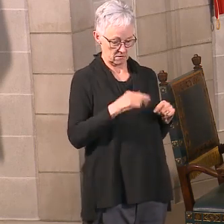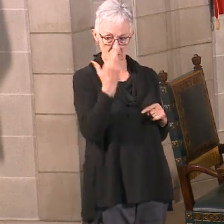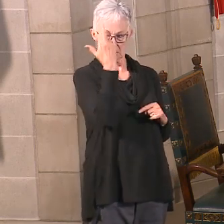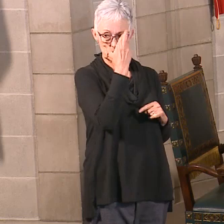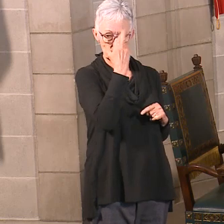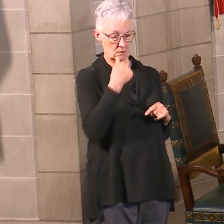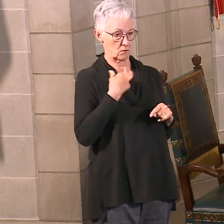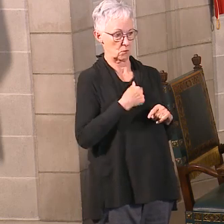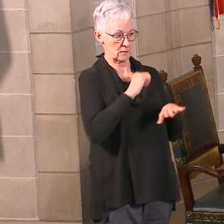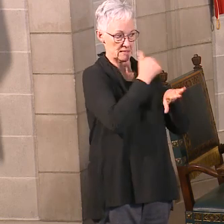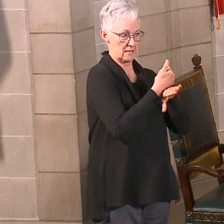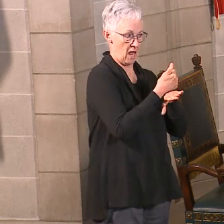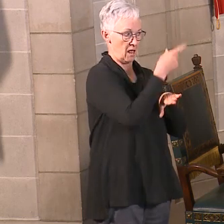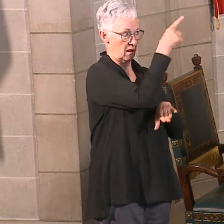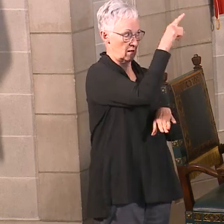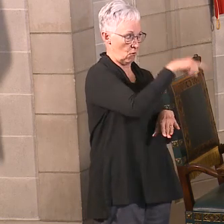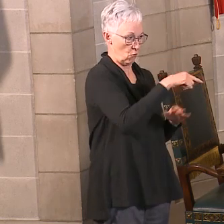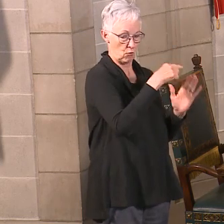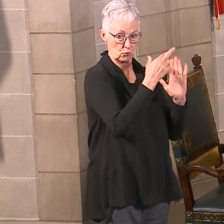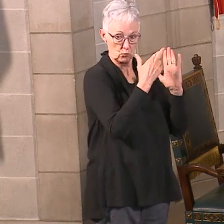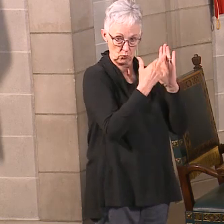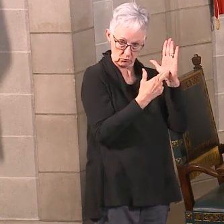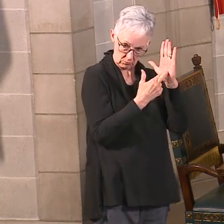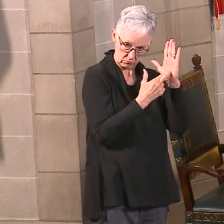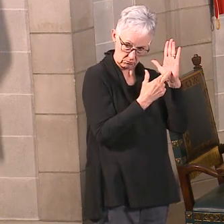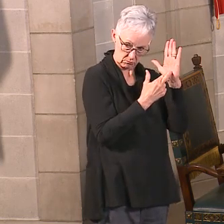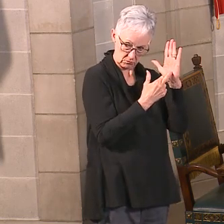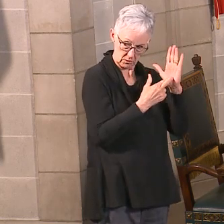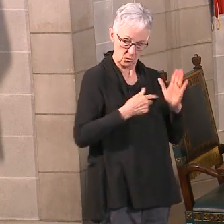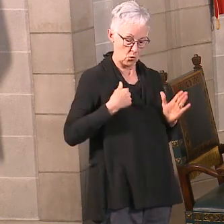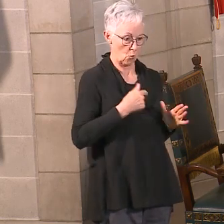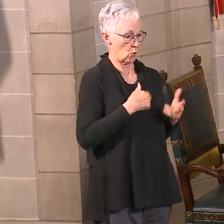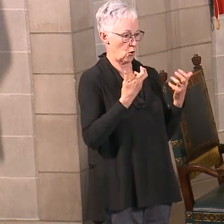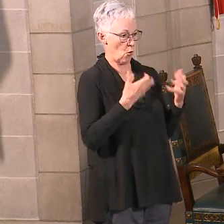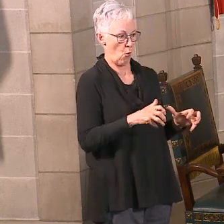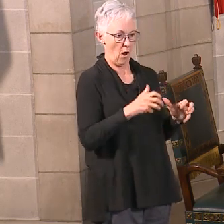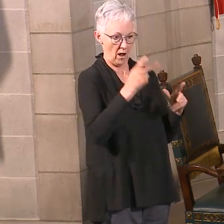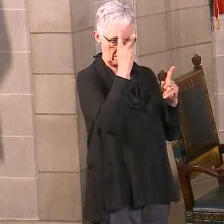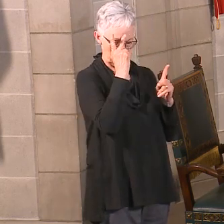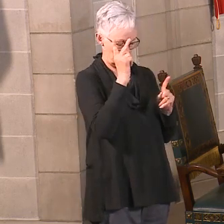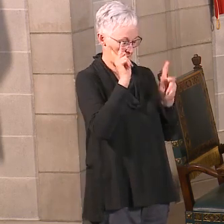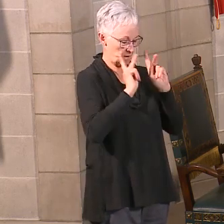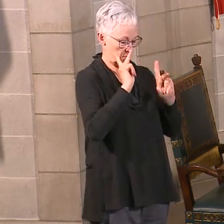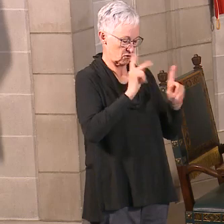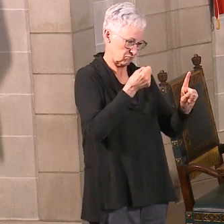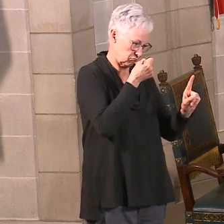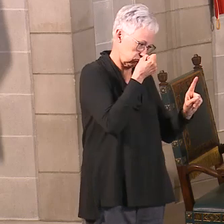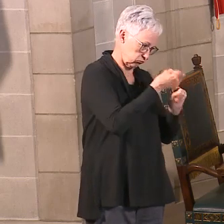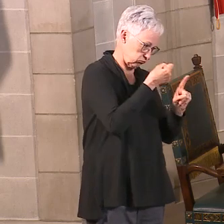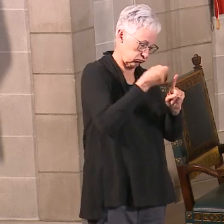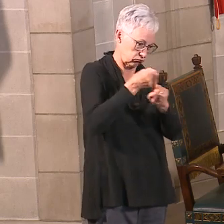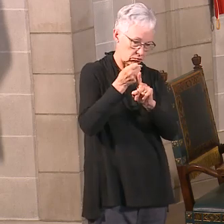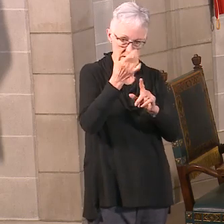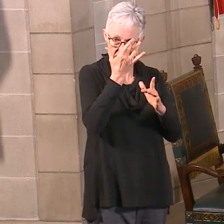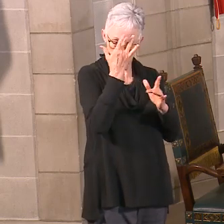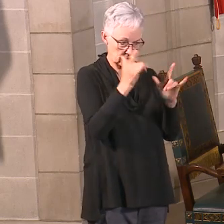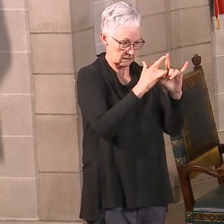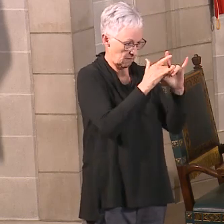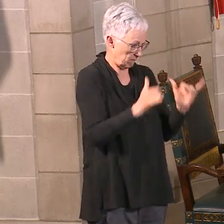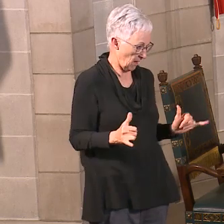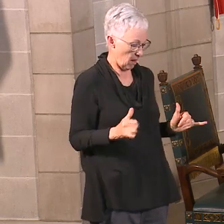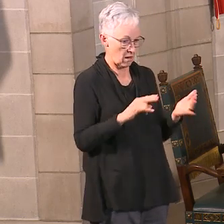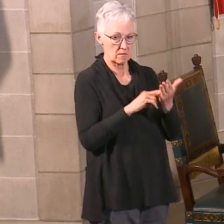processes in place was to make sure we don't overwhelm the healthcare system. We want to make sure that everybody who's seeking that hospital bed,